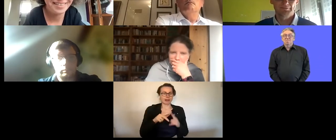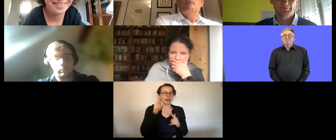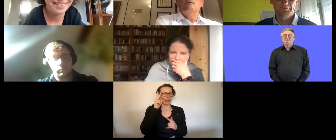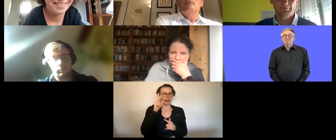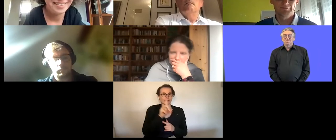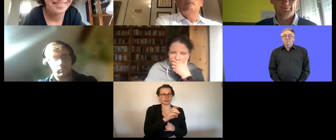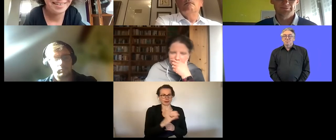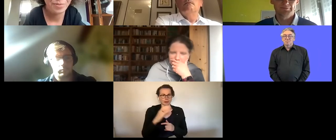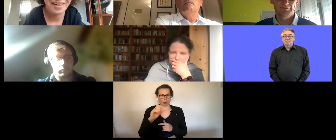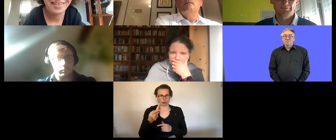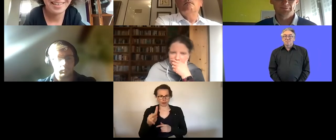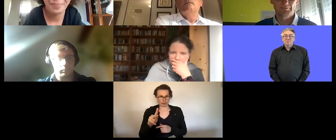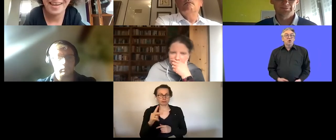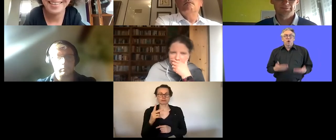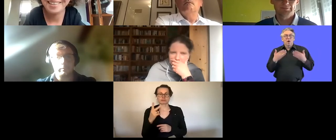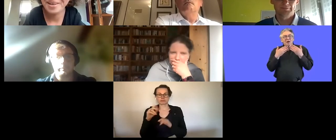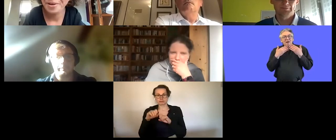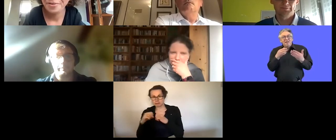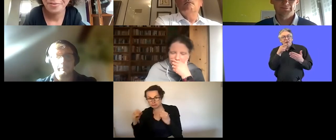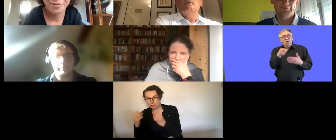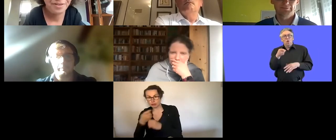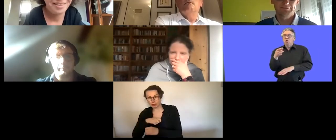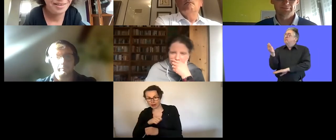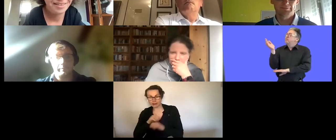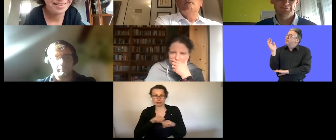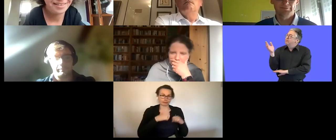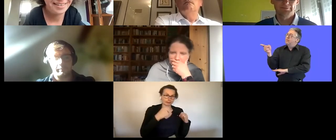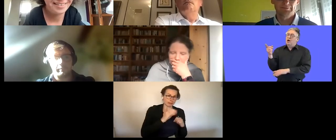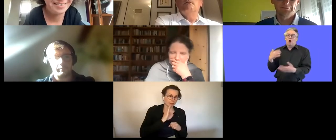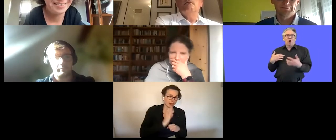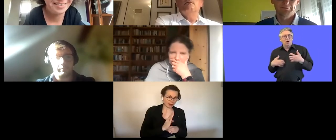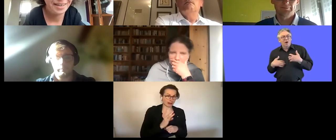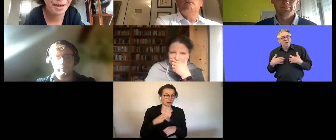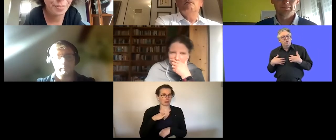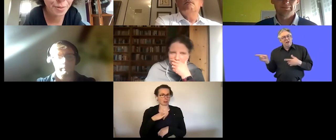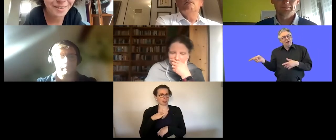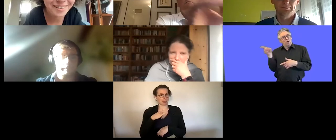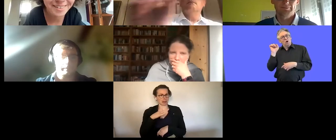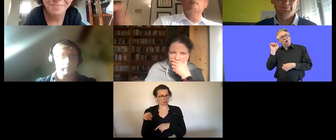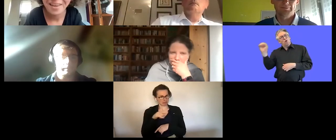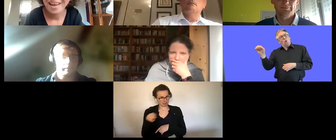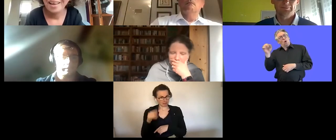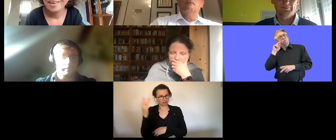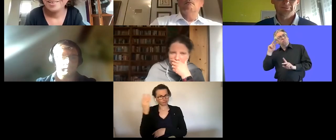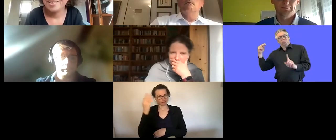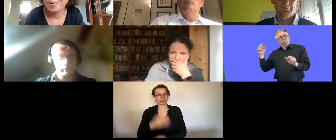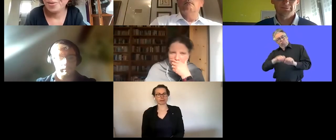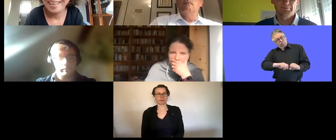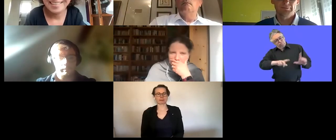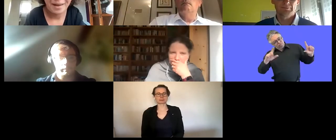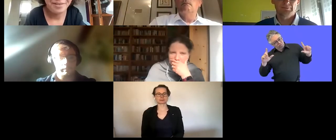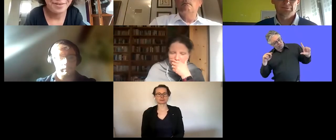thank your very interesting insights um in in your